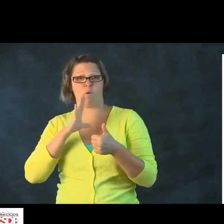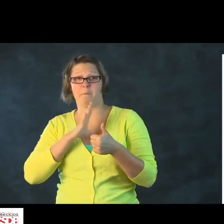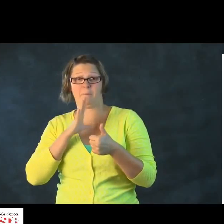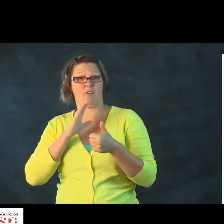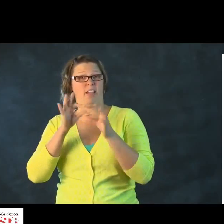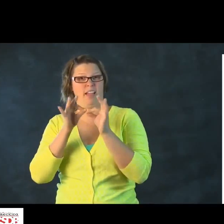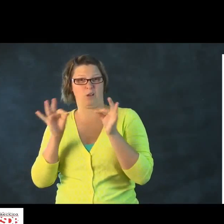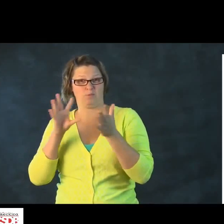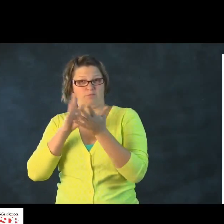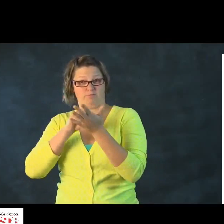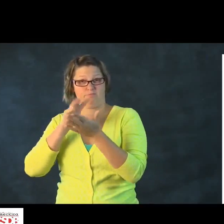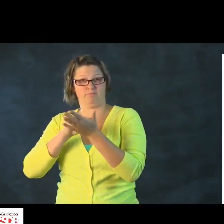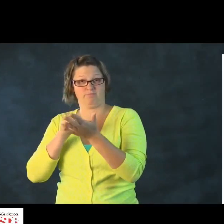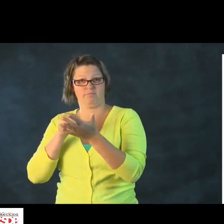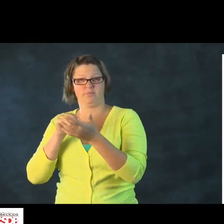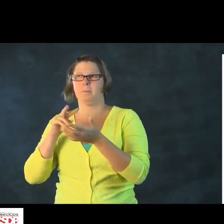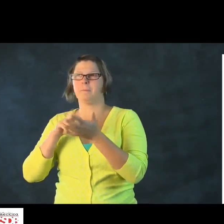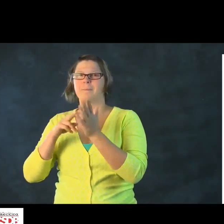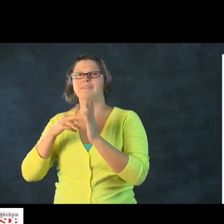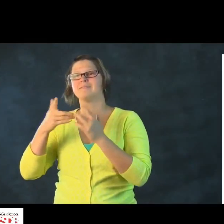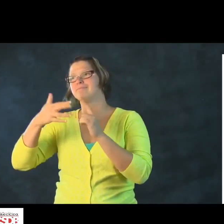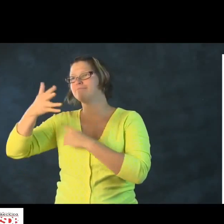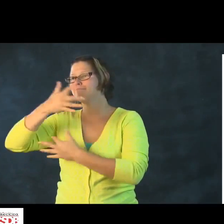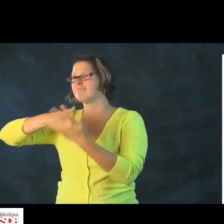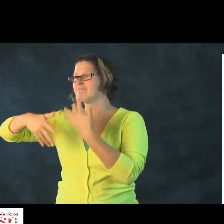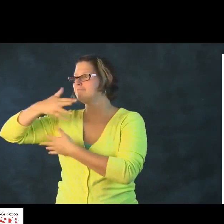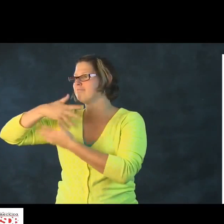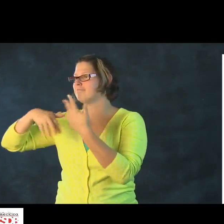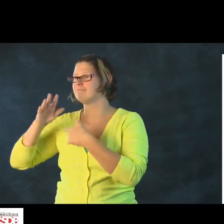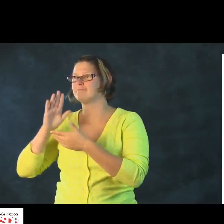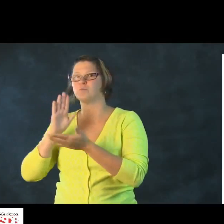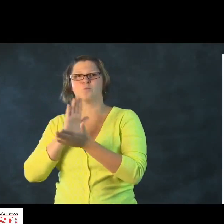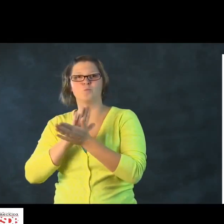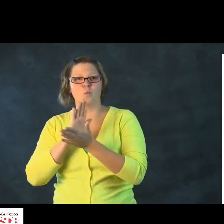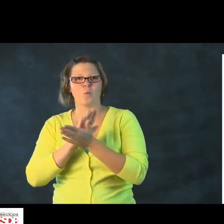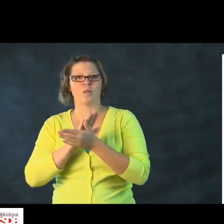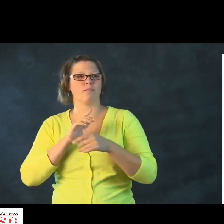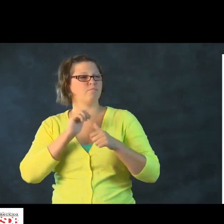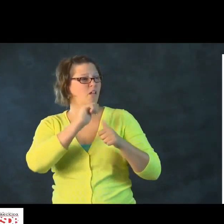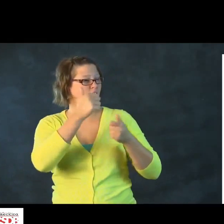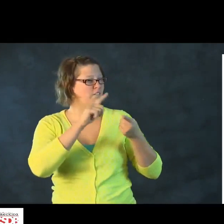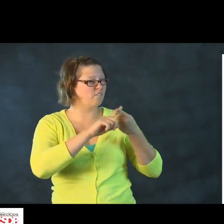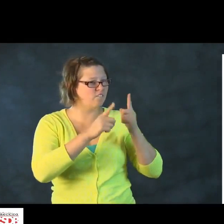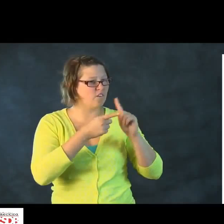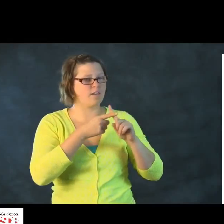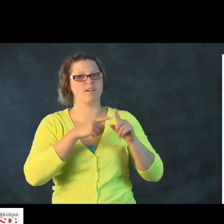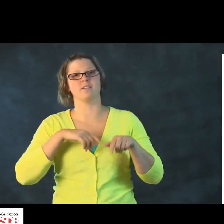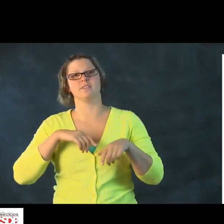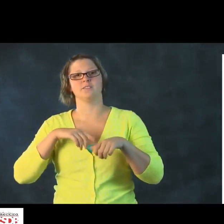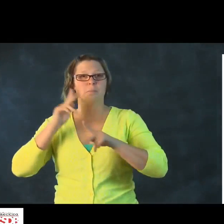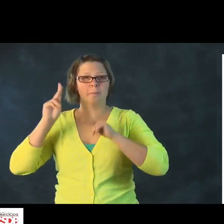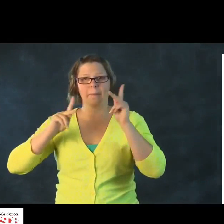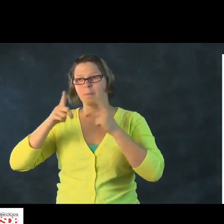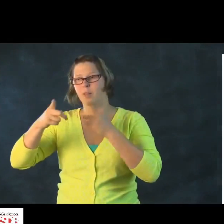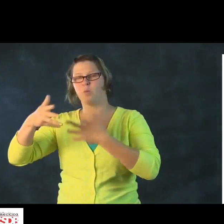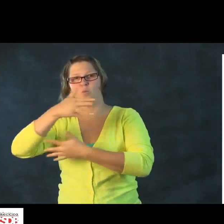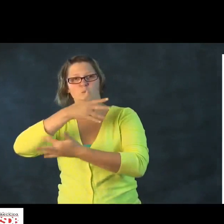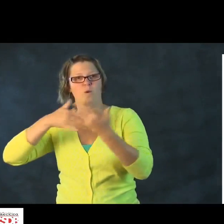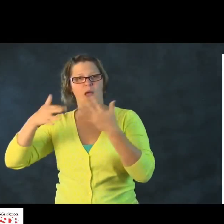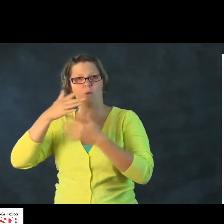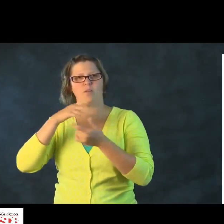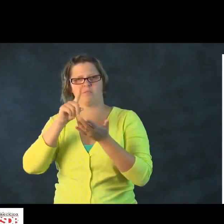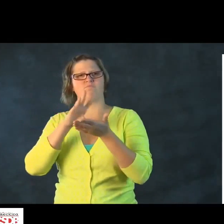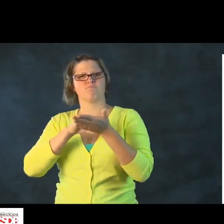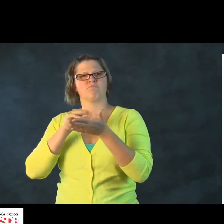it's done informally. This means it's learned through socialization, through school, with your